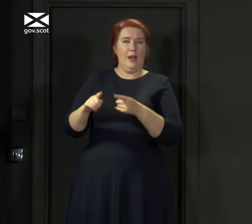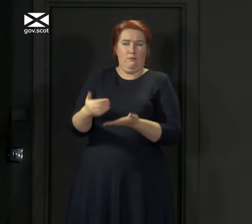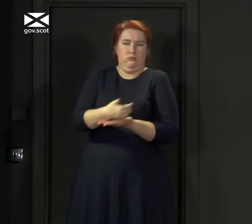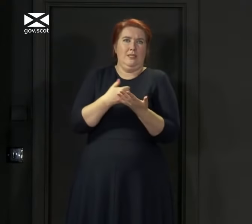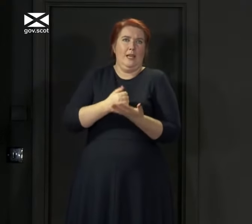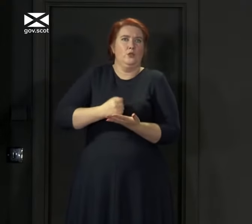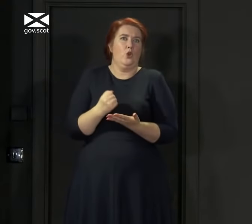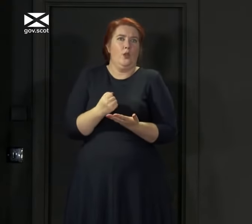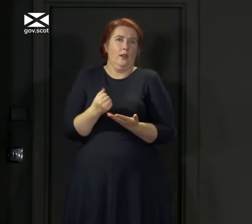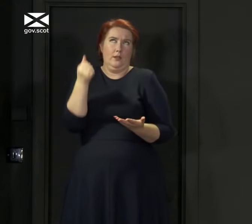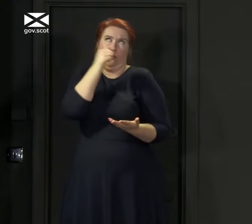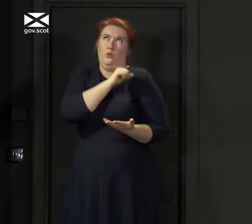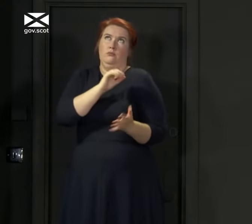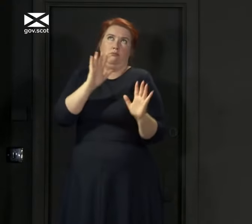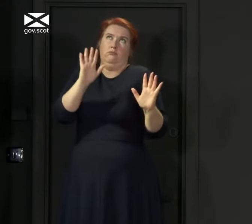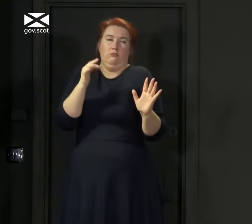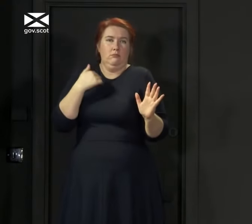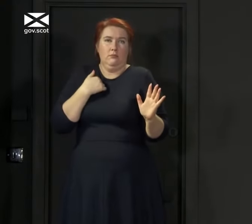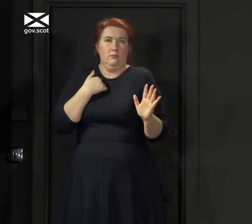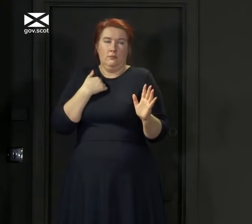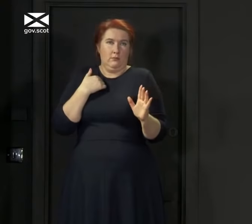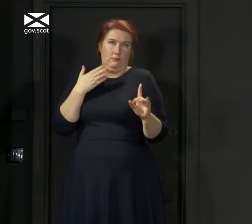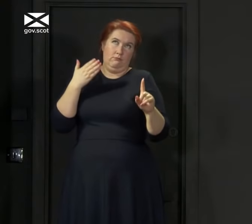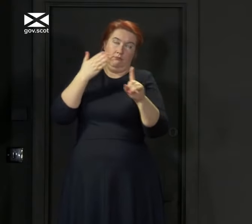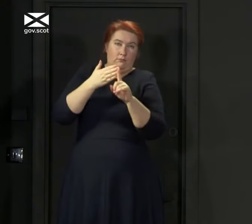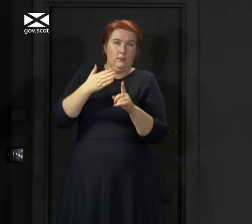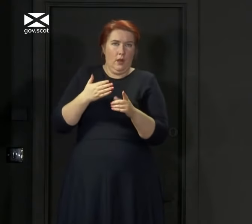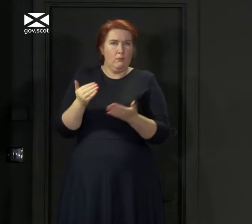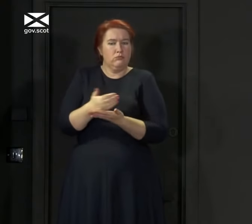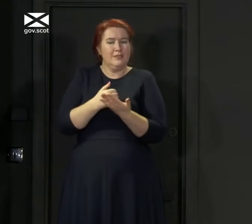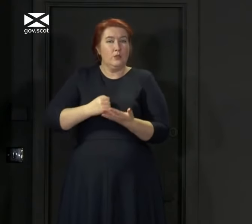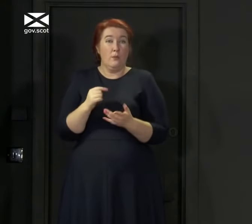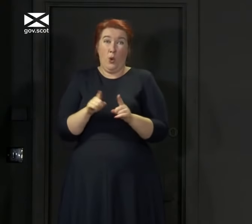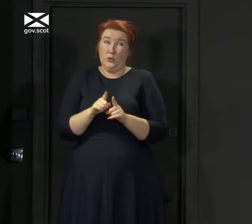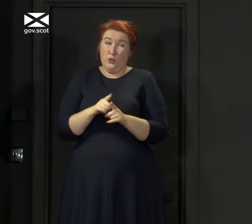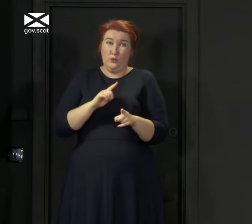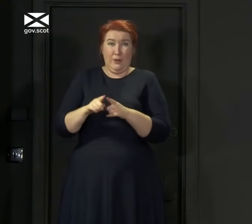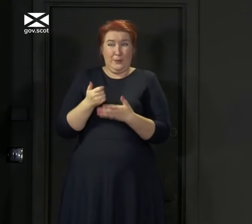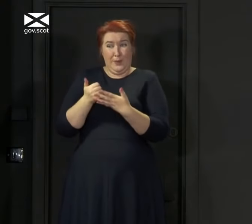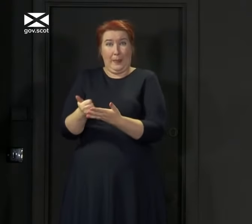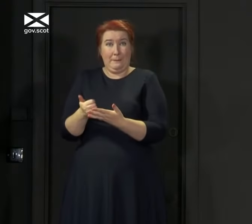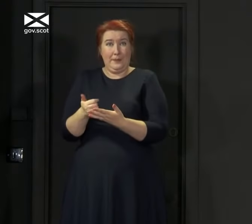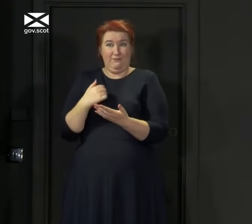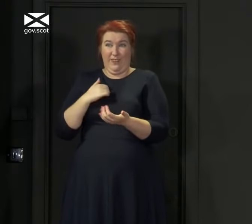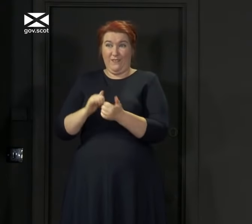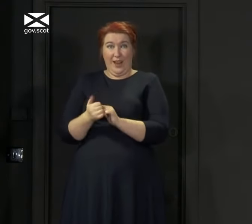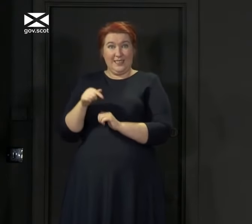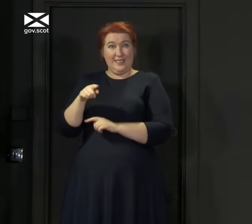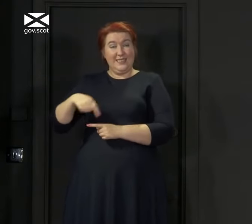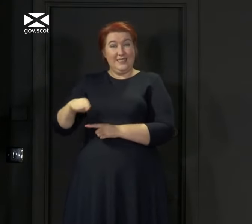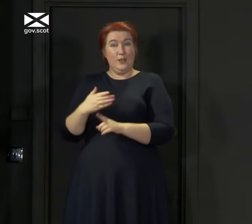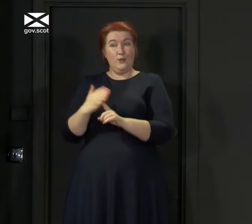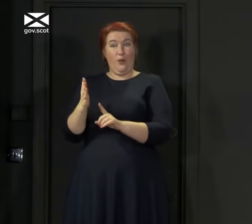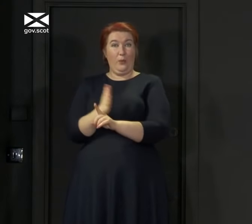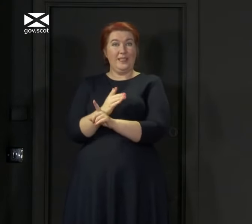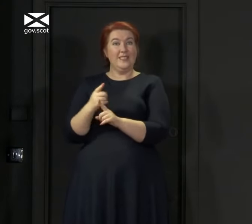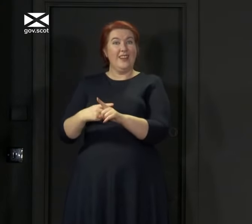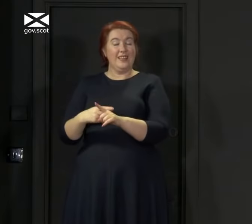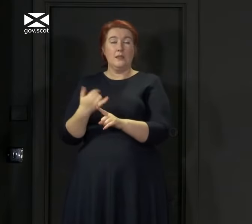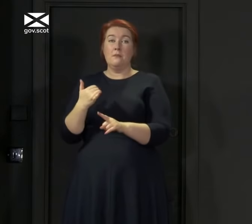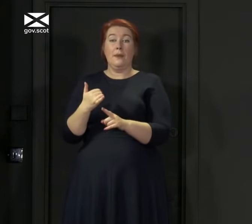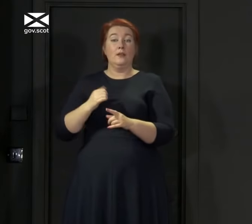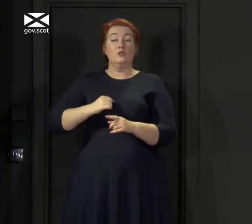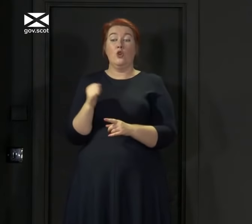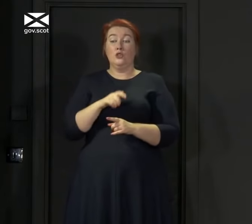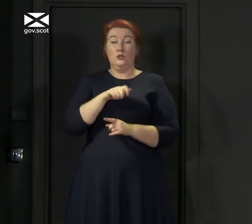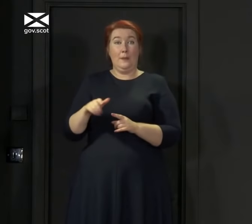Scotland. That's my fundamental obligation. But it's actually about trying to help our friends in the north-west of England as well. Because if people from Scotland are